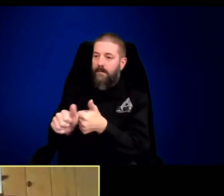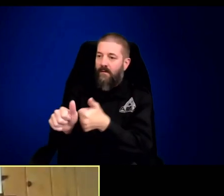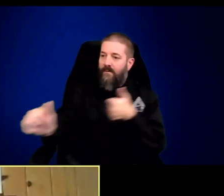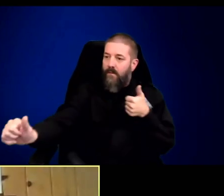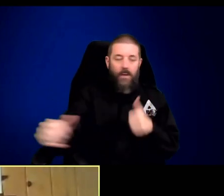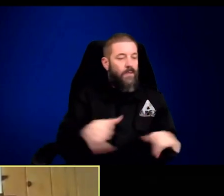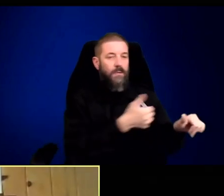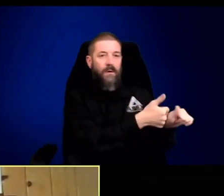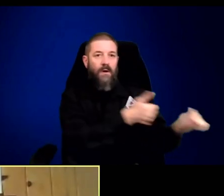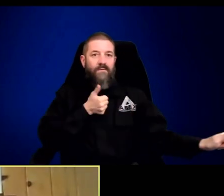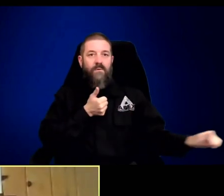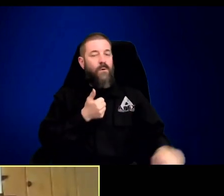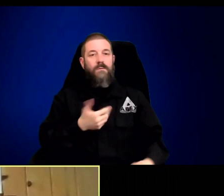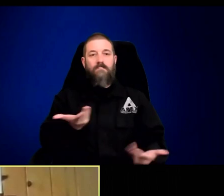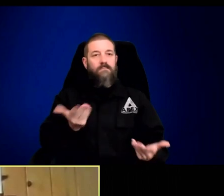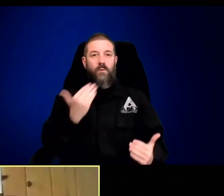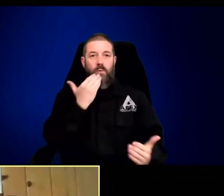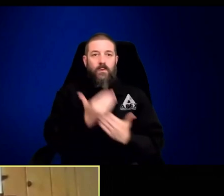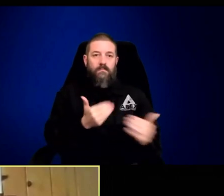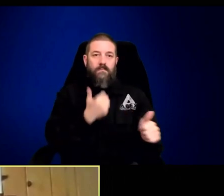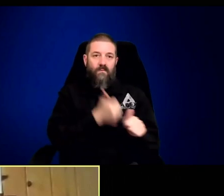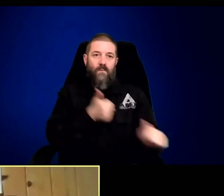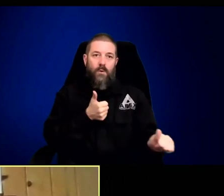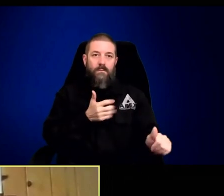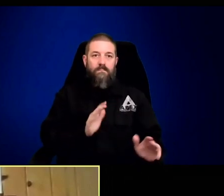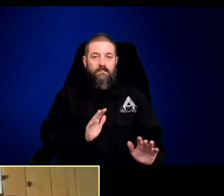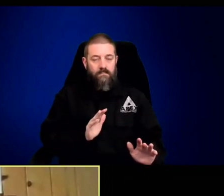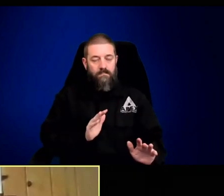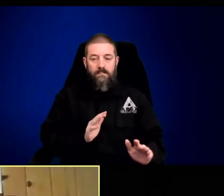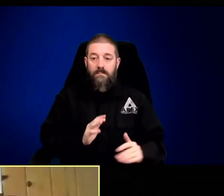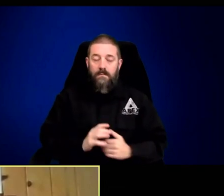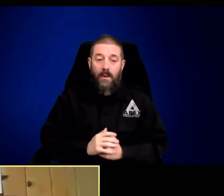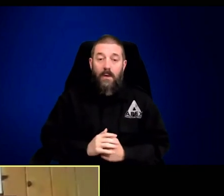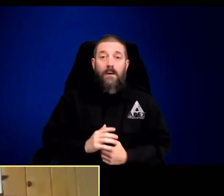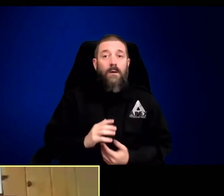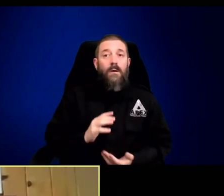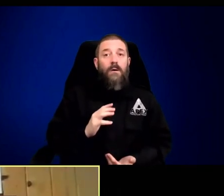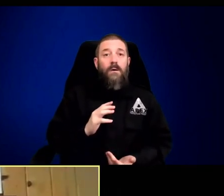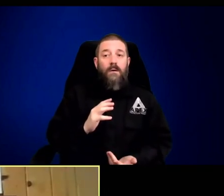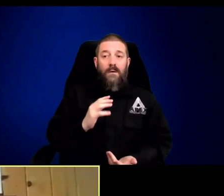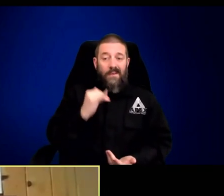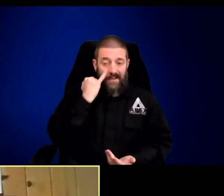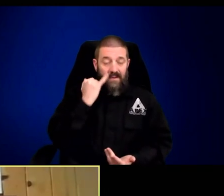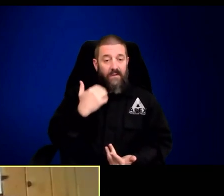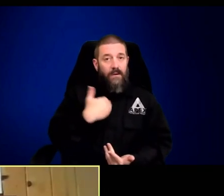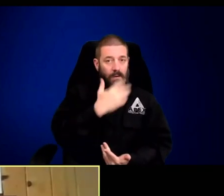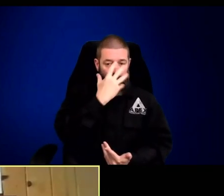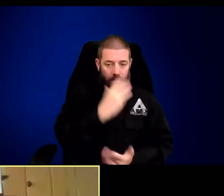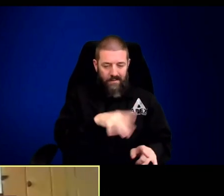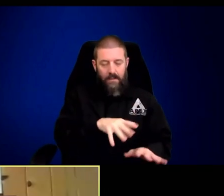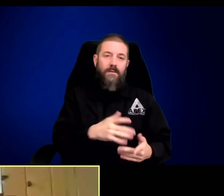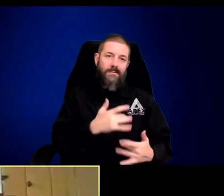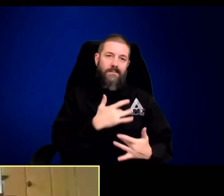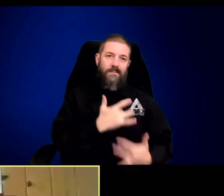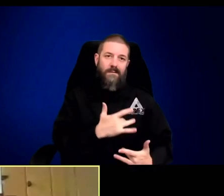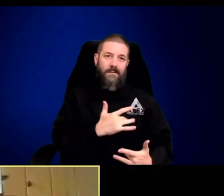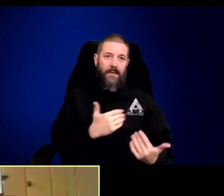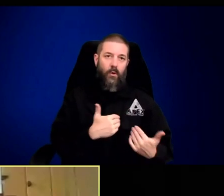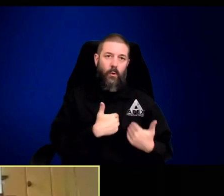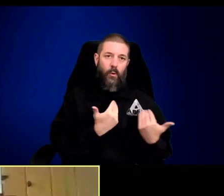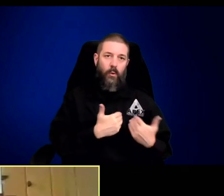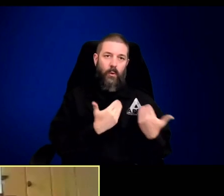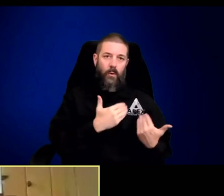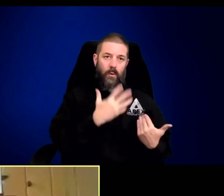can leave the park, the safest thing is to be a long ways away. And you folks may know that